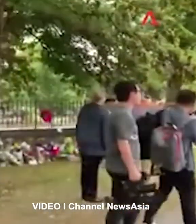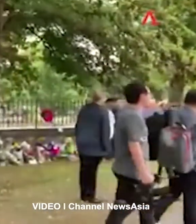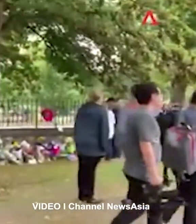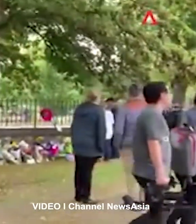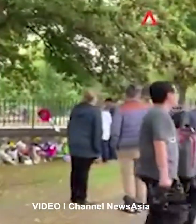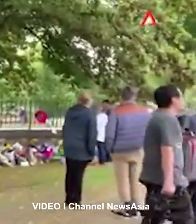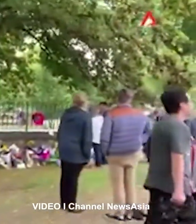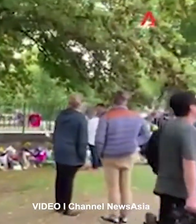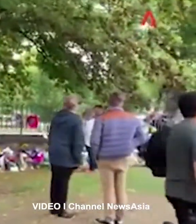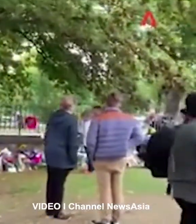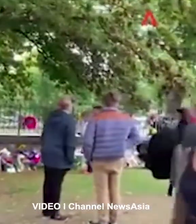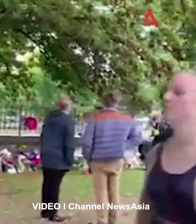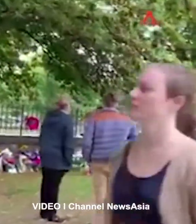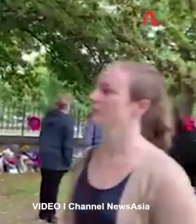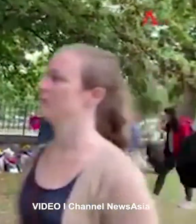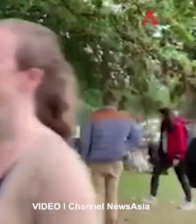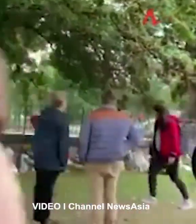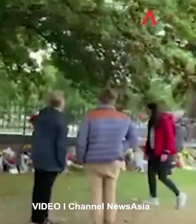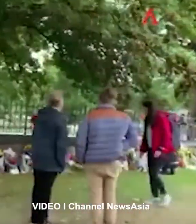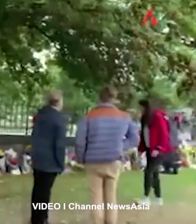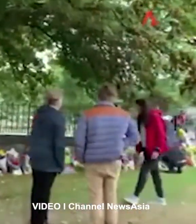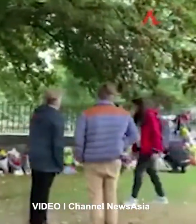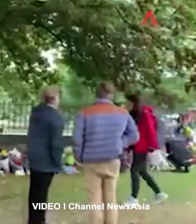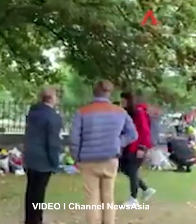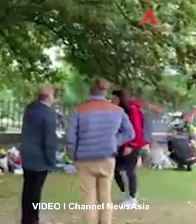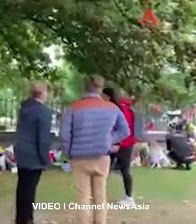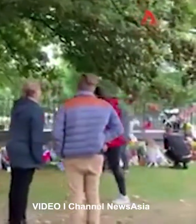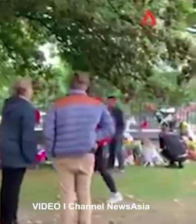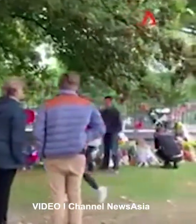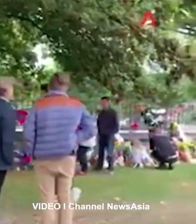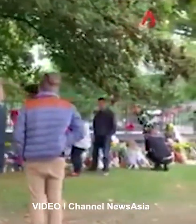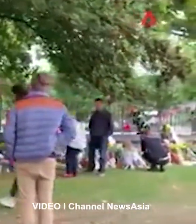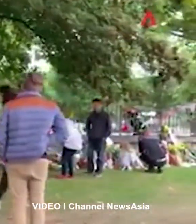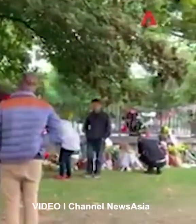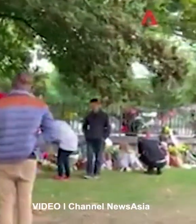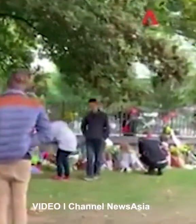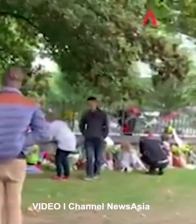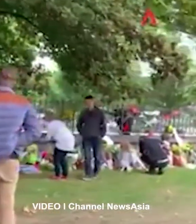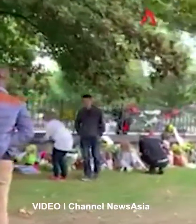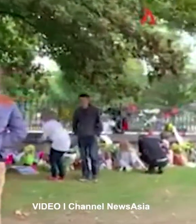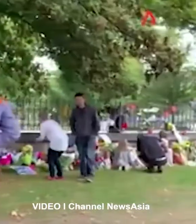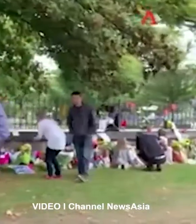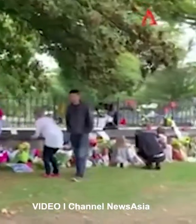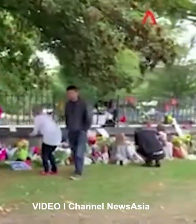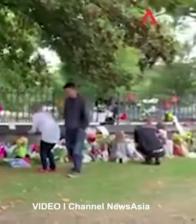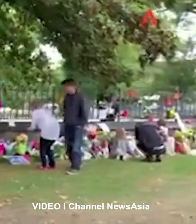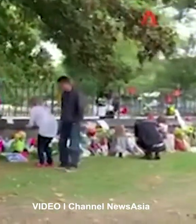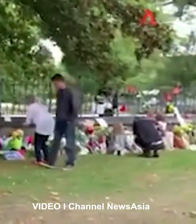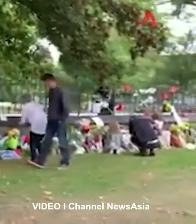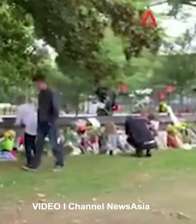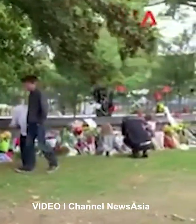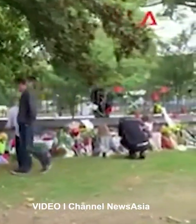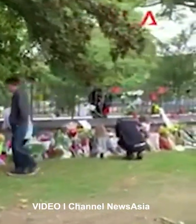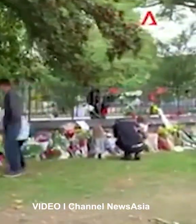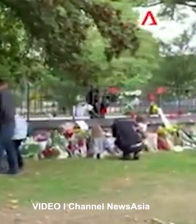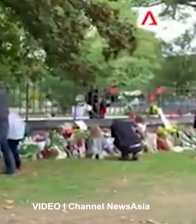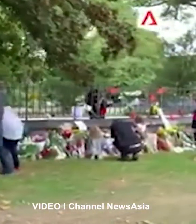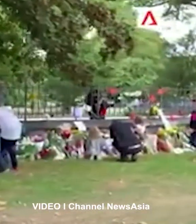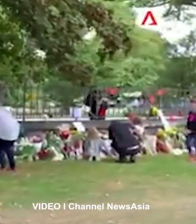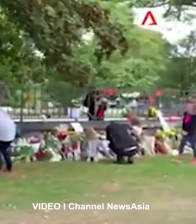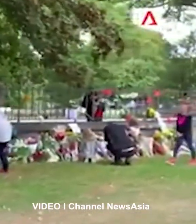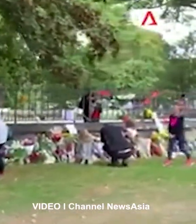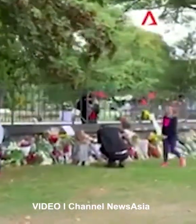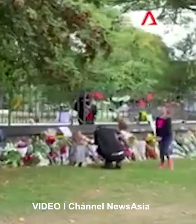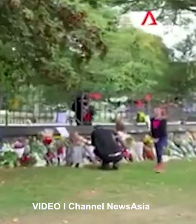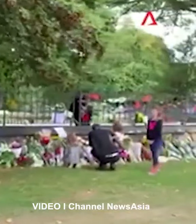Uh, ultimately, though, uh, it has been, uh, up to those platforms, to facilitate